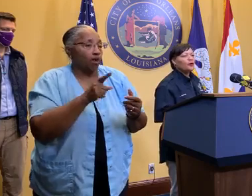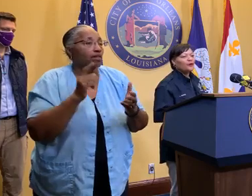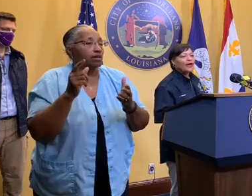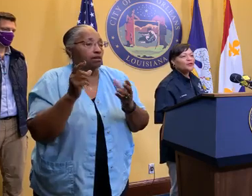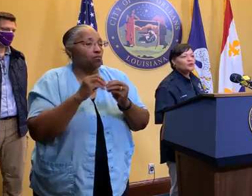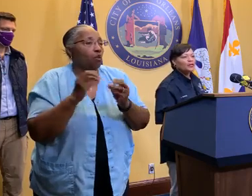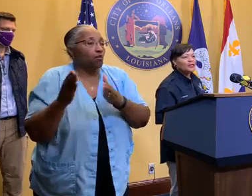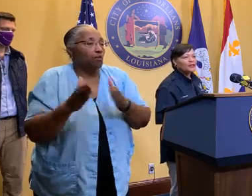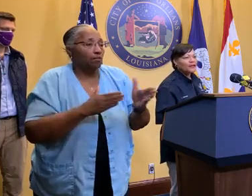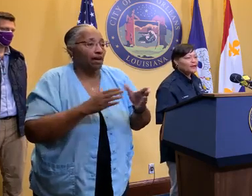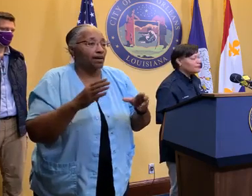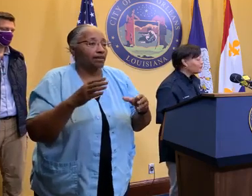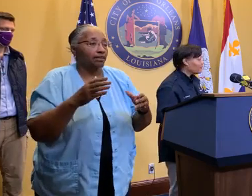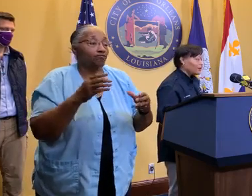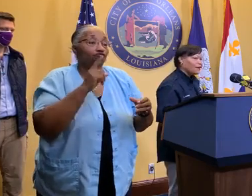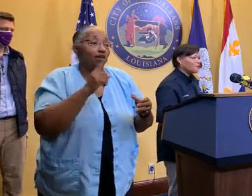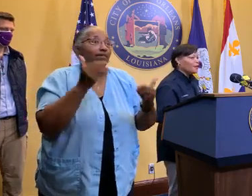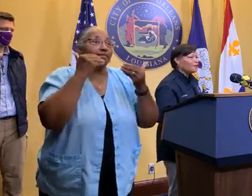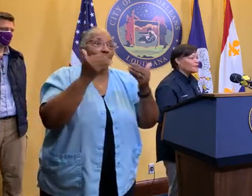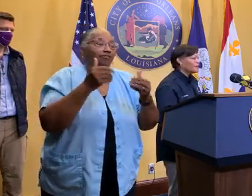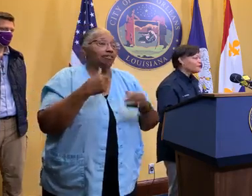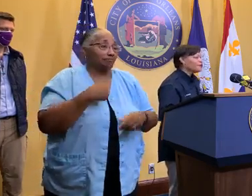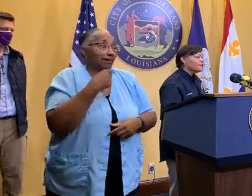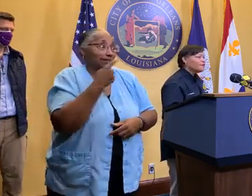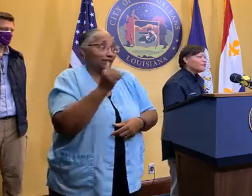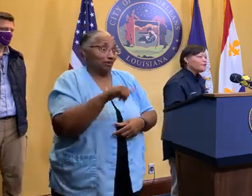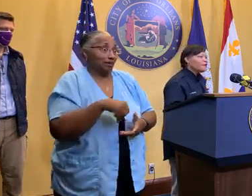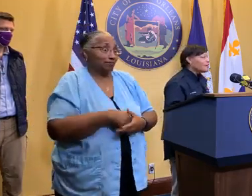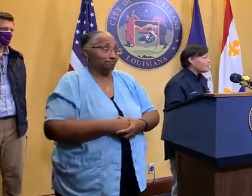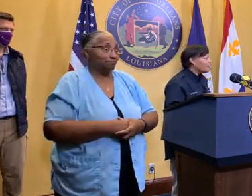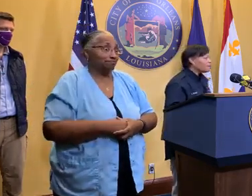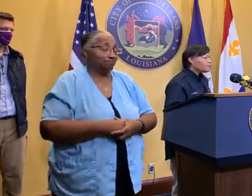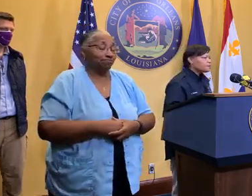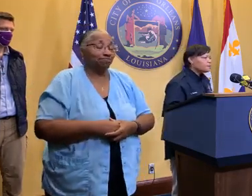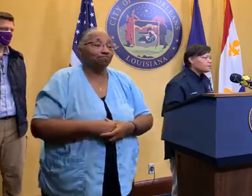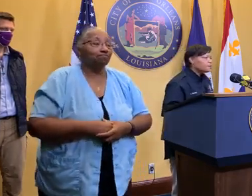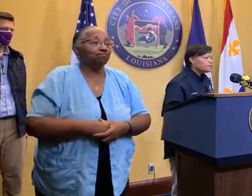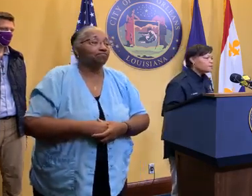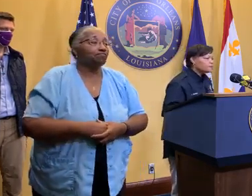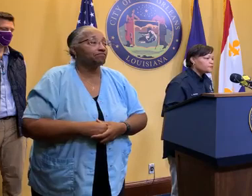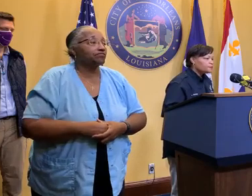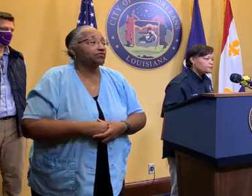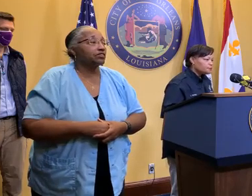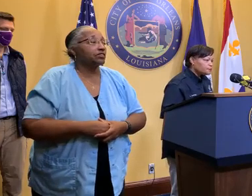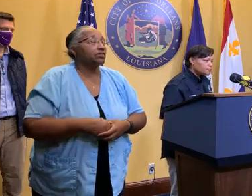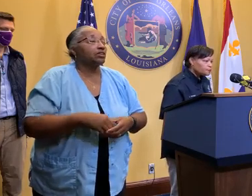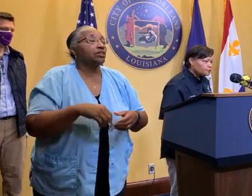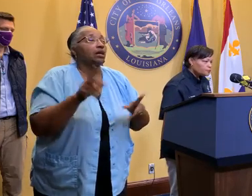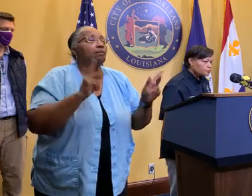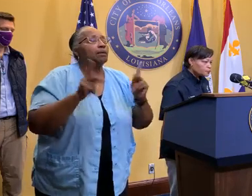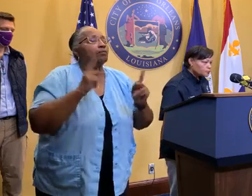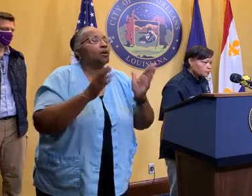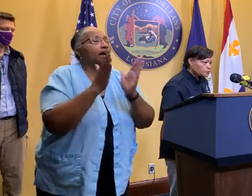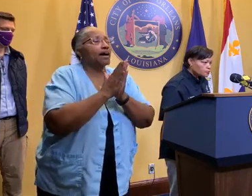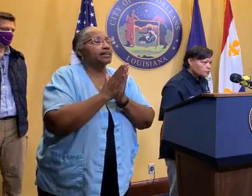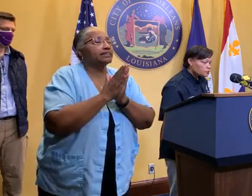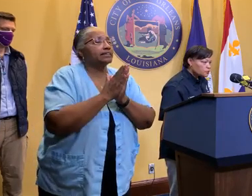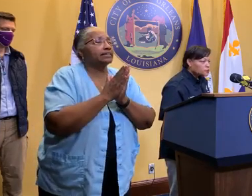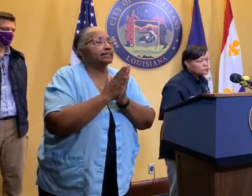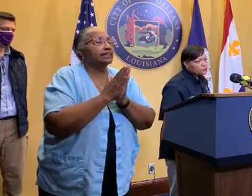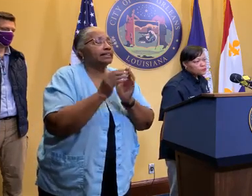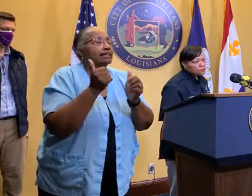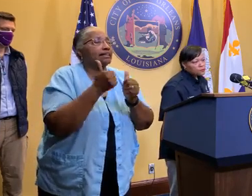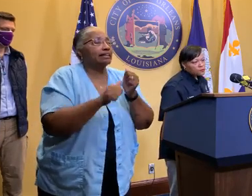It gives you more gratitude than anything, I tell you. The Africa? Residents are asking, is there any